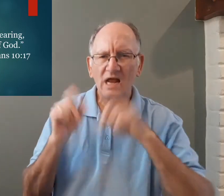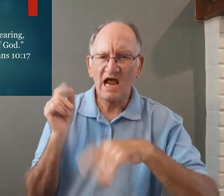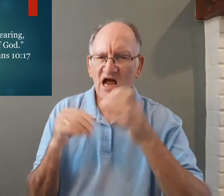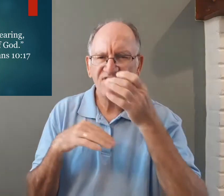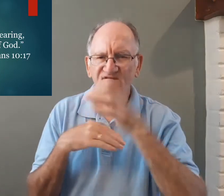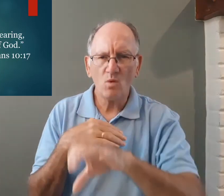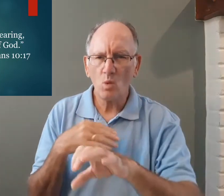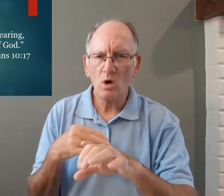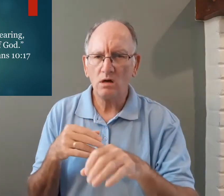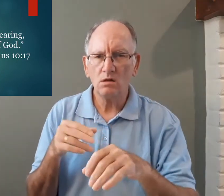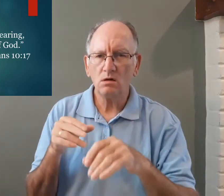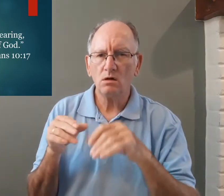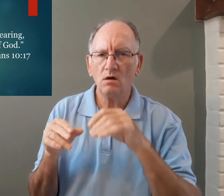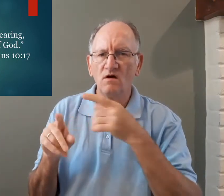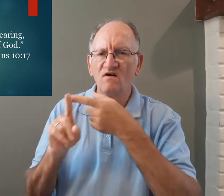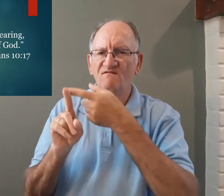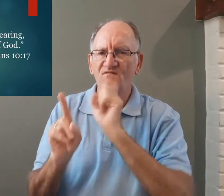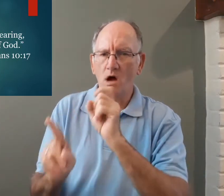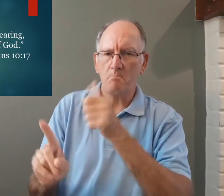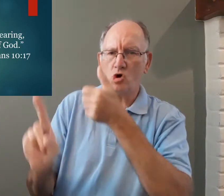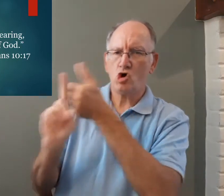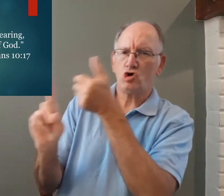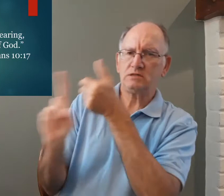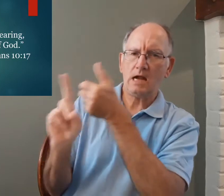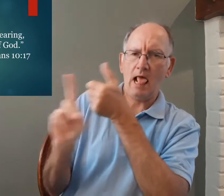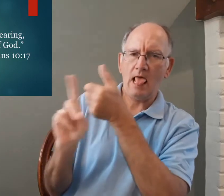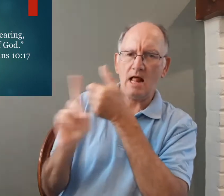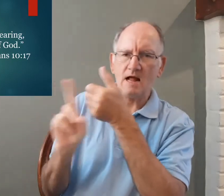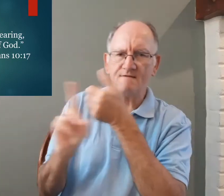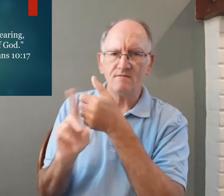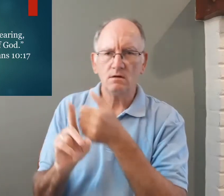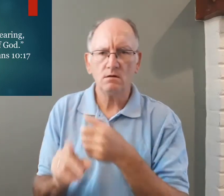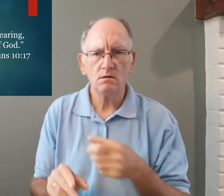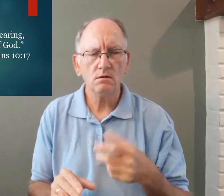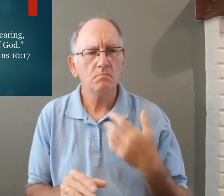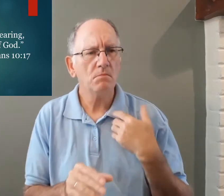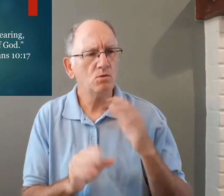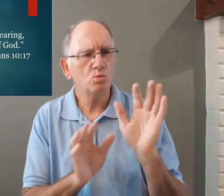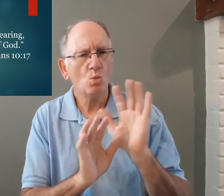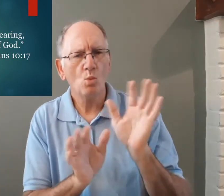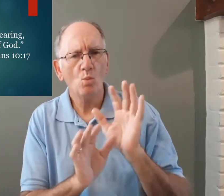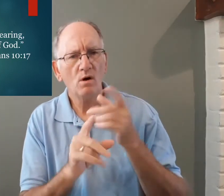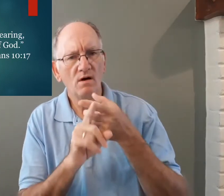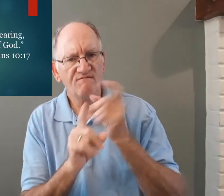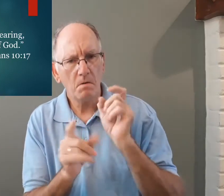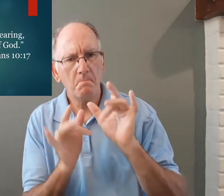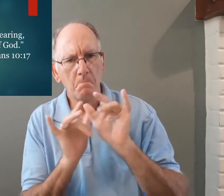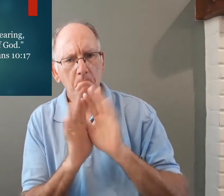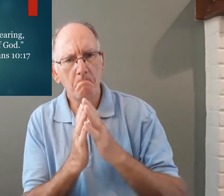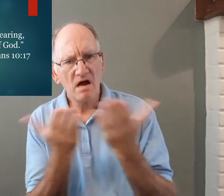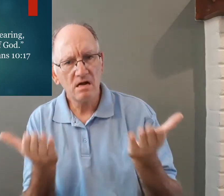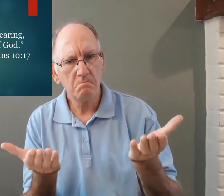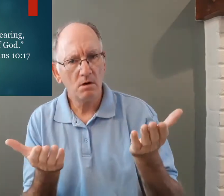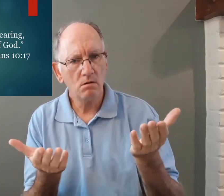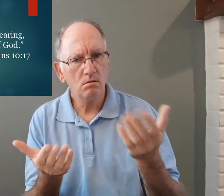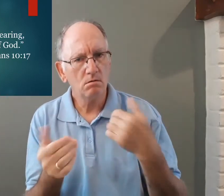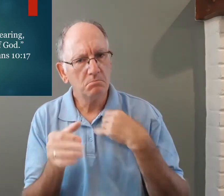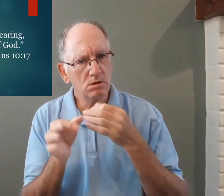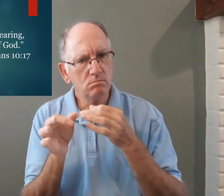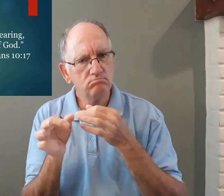but this person said but you can't force them from yourself and I said no I'm not it's from the Bible